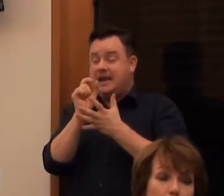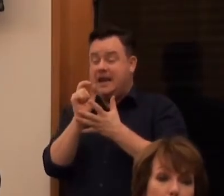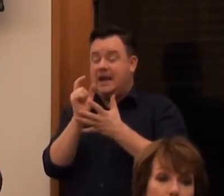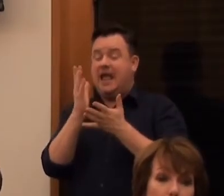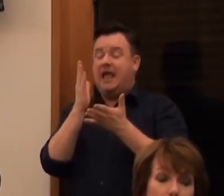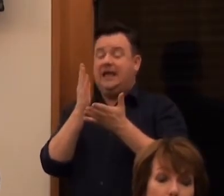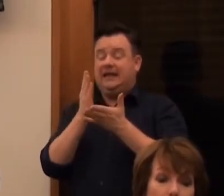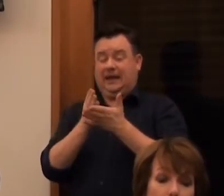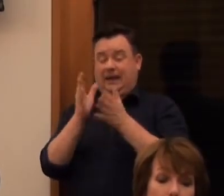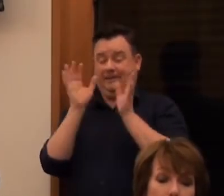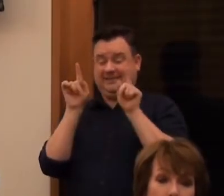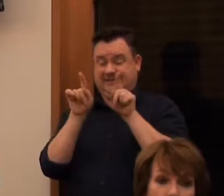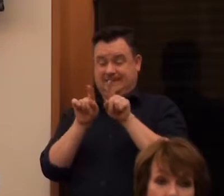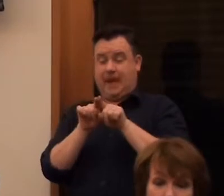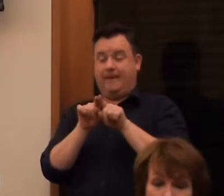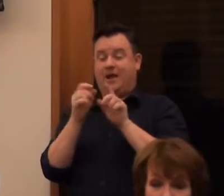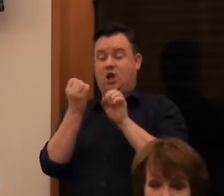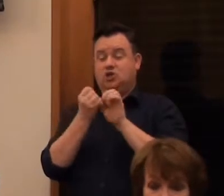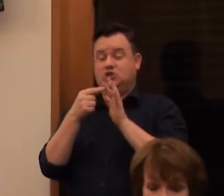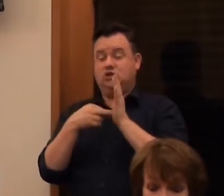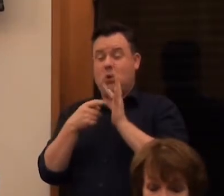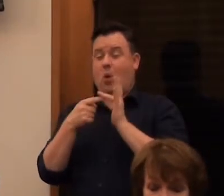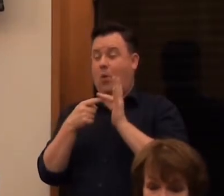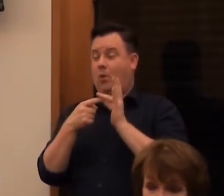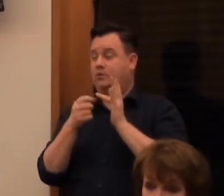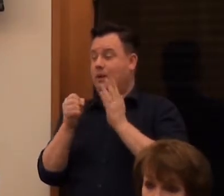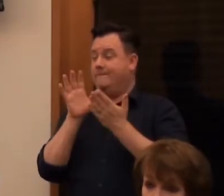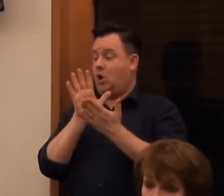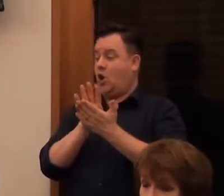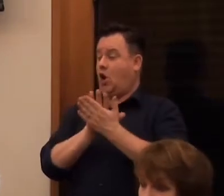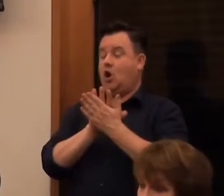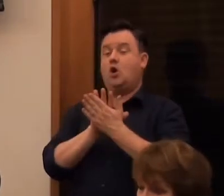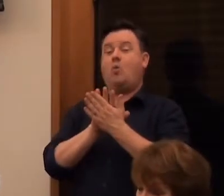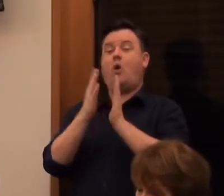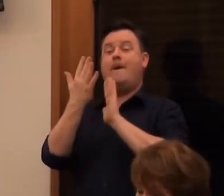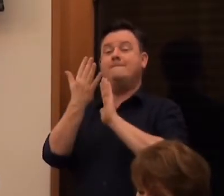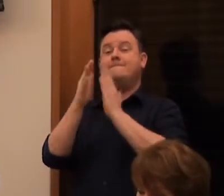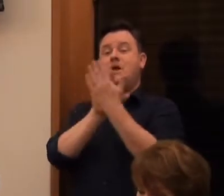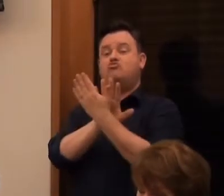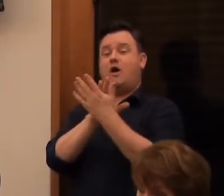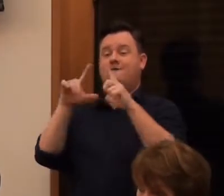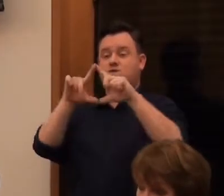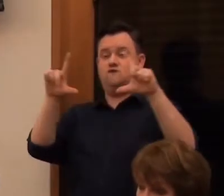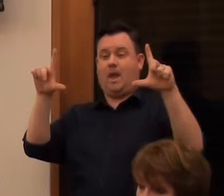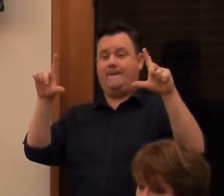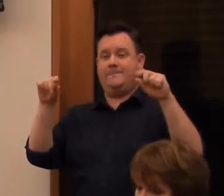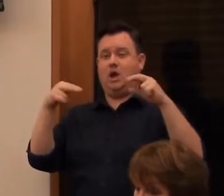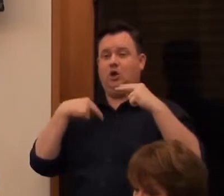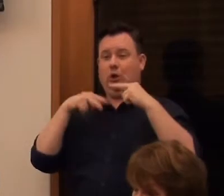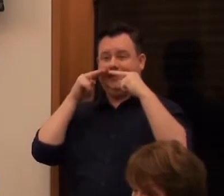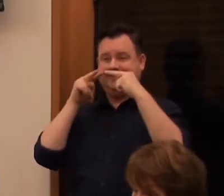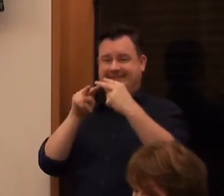genome. So I put this in a mirrored frame. So that when you come up and peer at it. You see